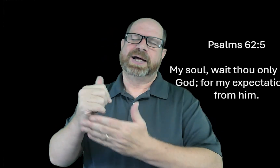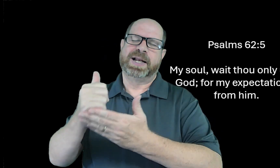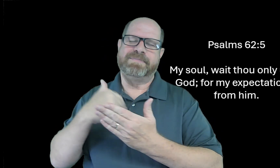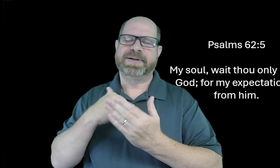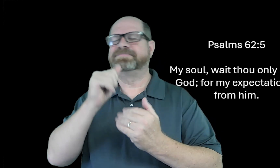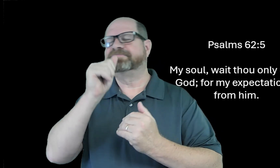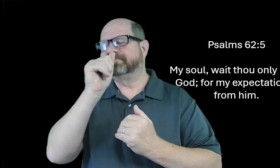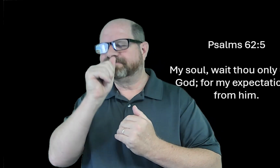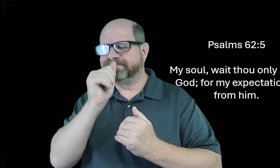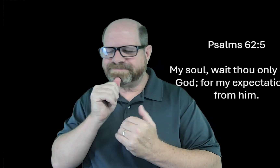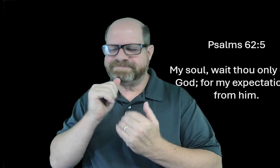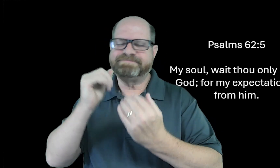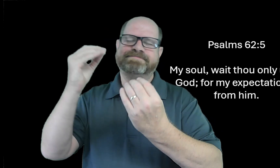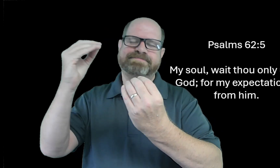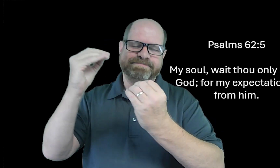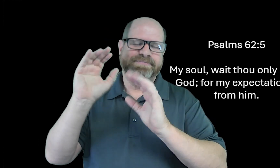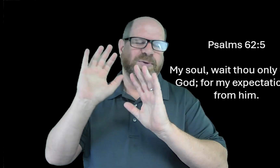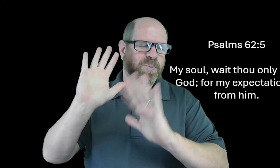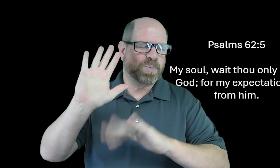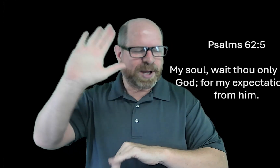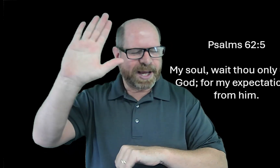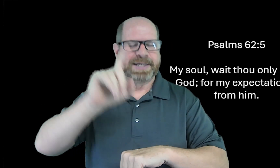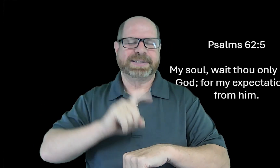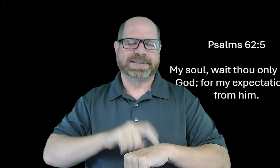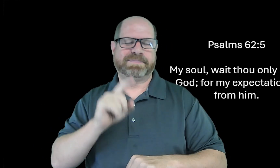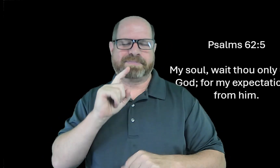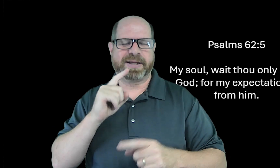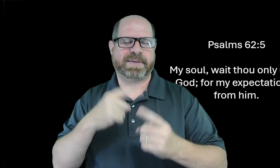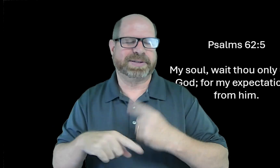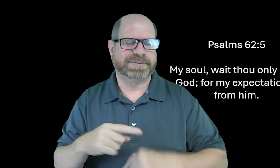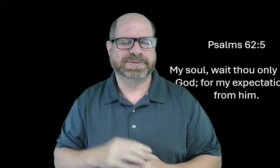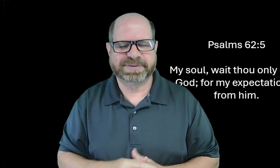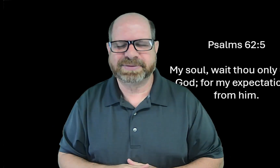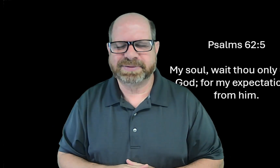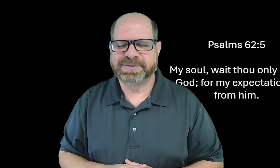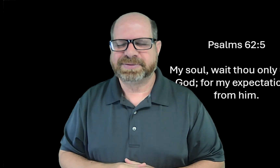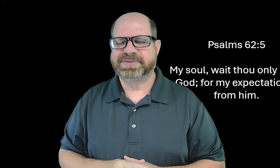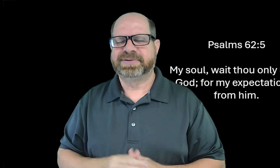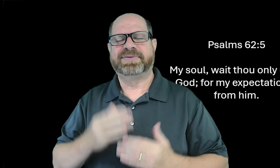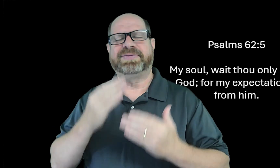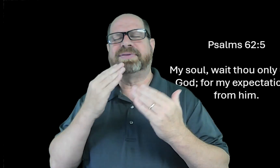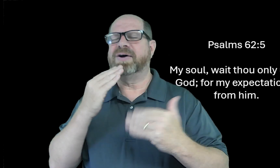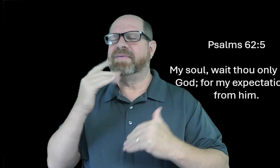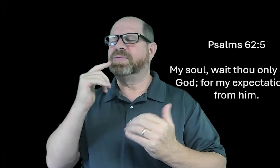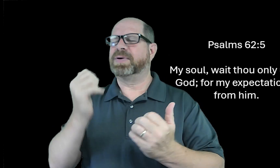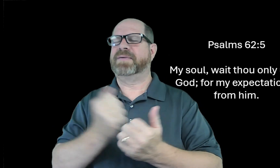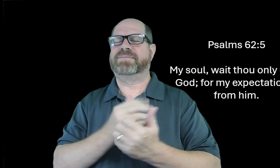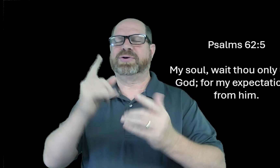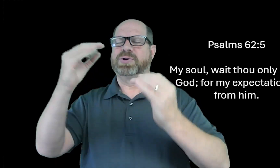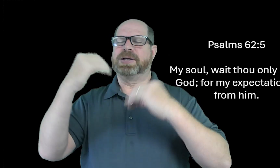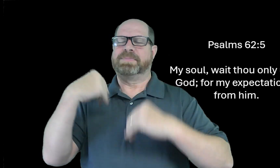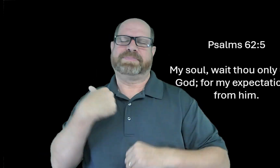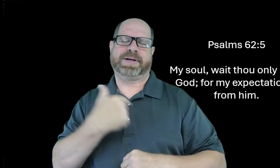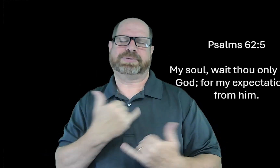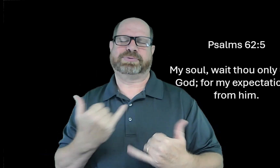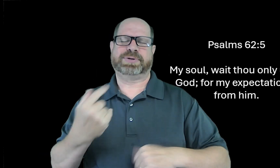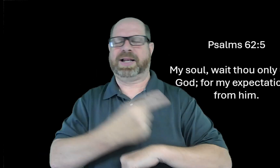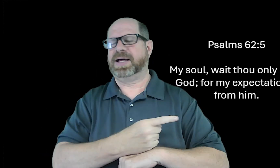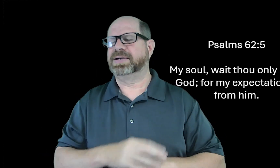Lord, help us to be patient. Teach us to wait for your timing for things to happen. Thank you for everything you